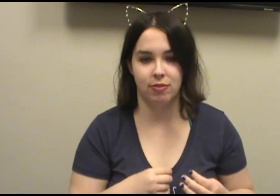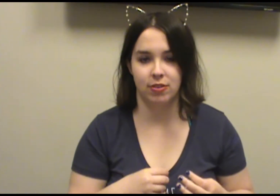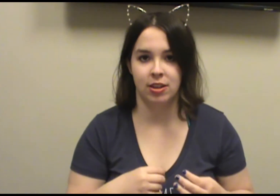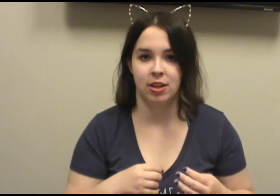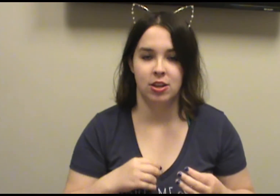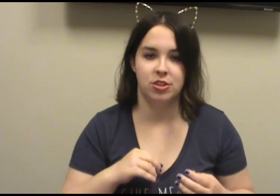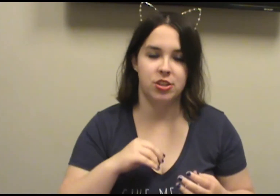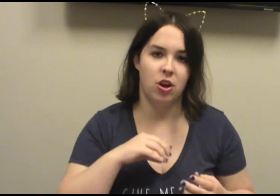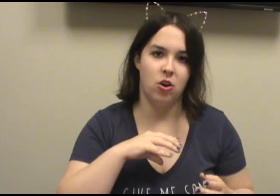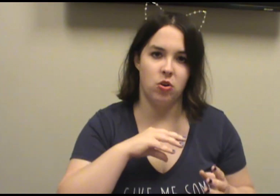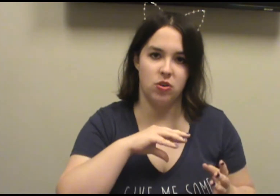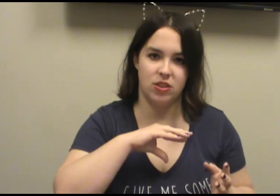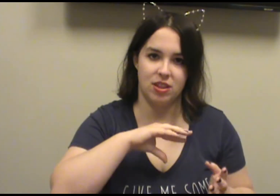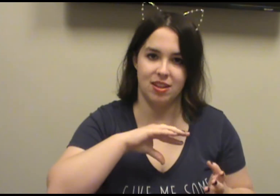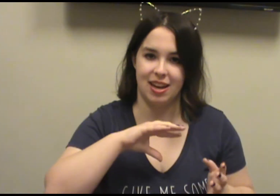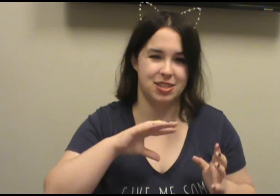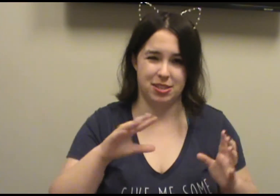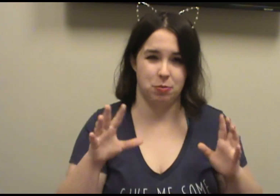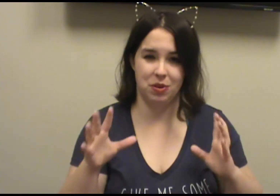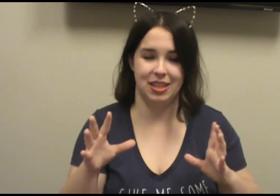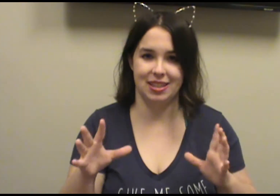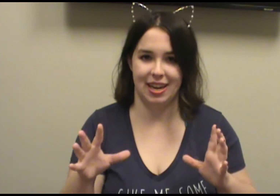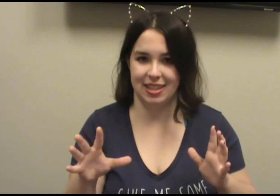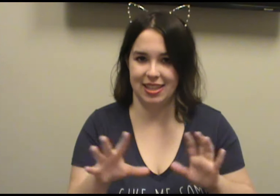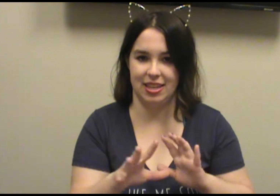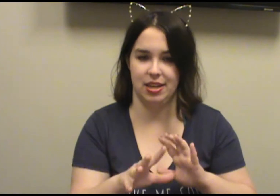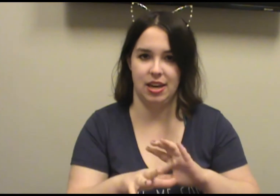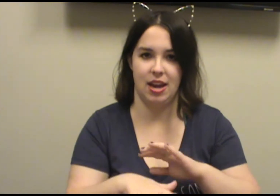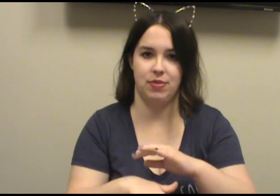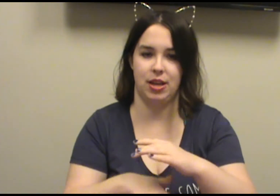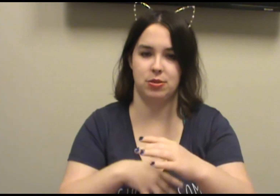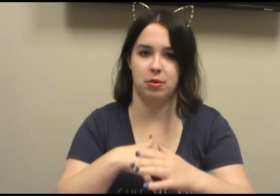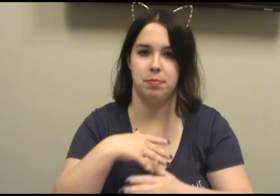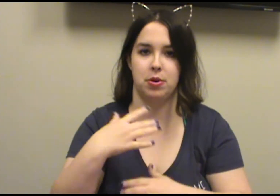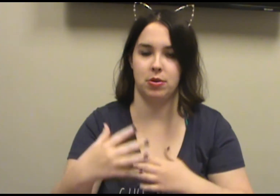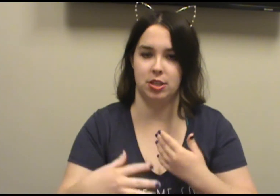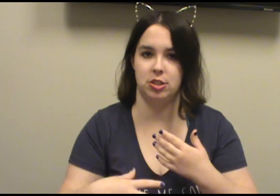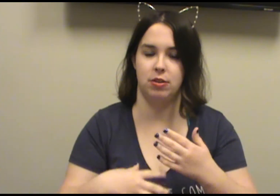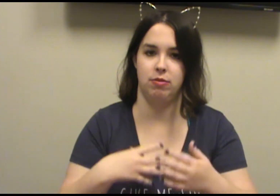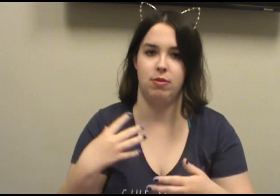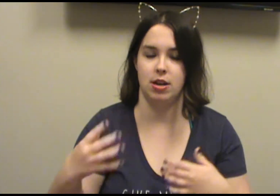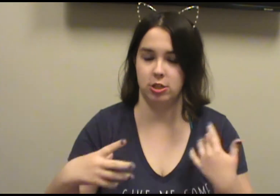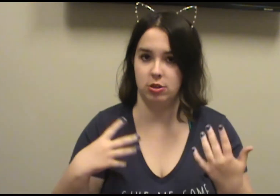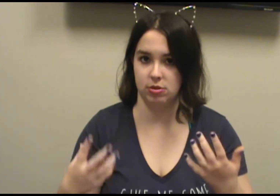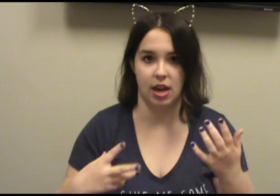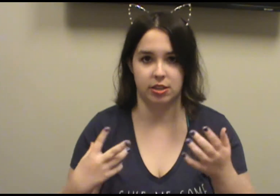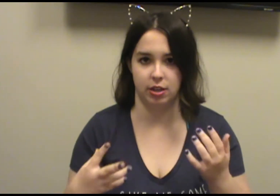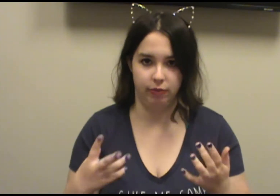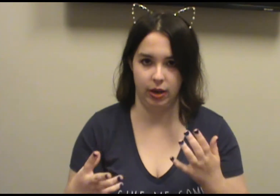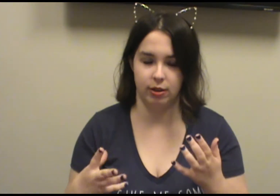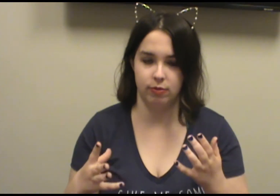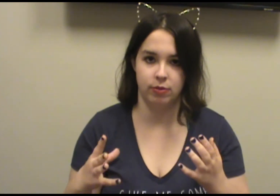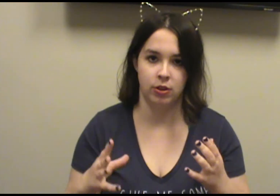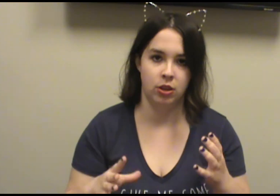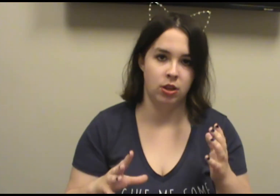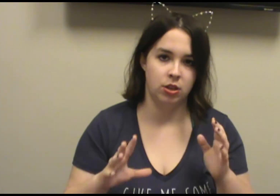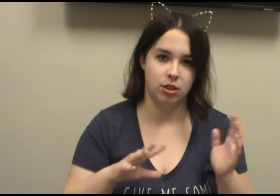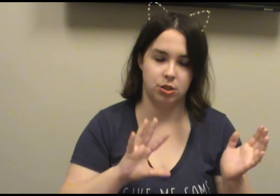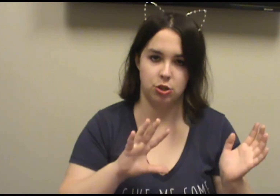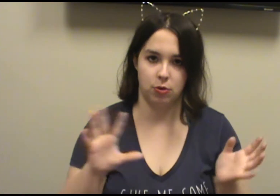So, I just really liked that they did have that sort of progression of what she was actually afraid of, shown